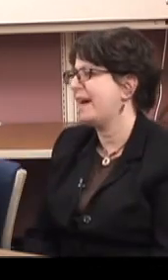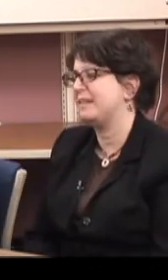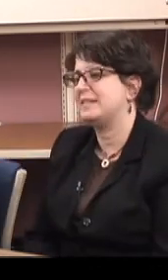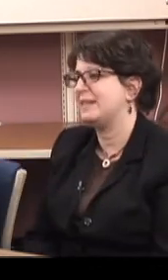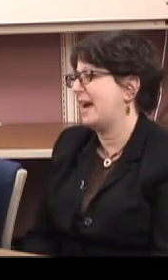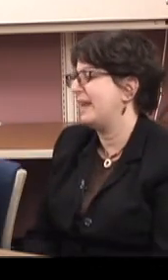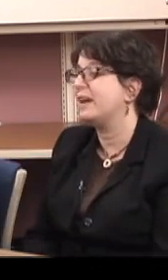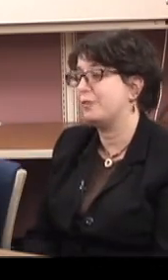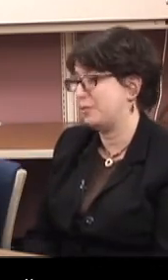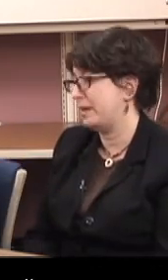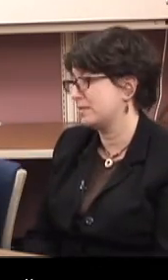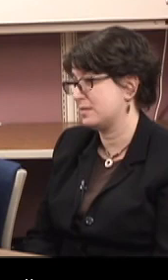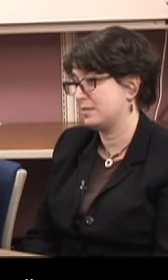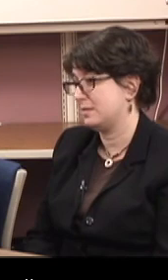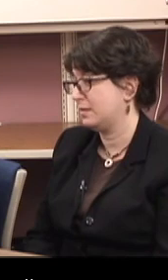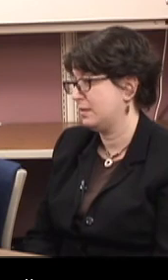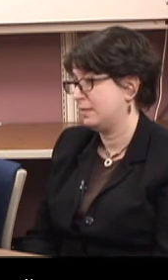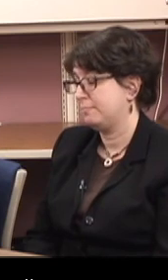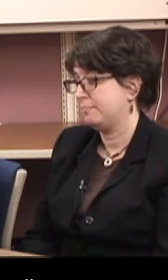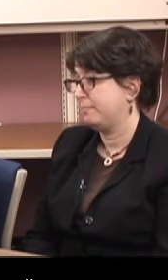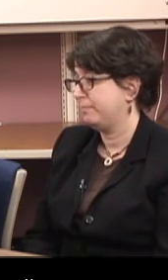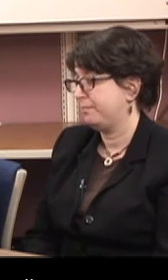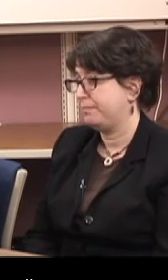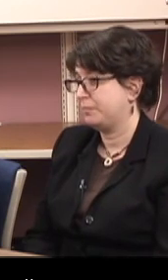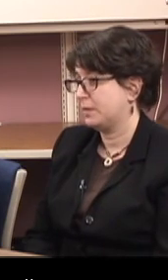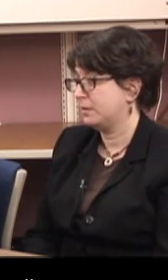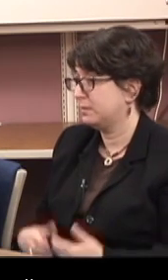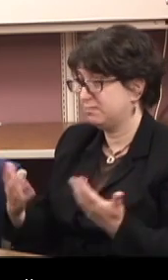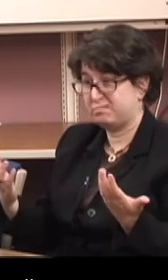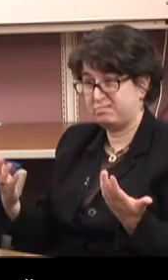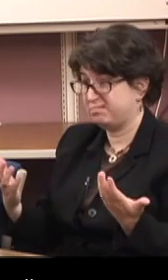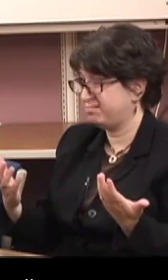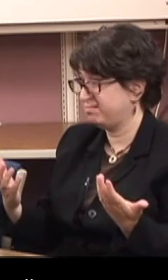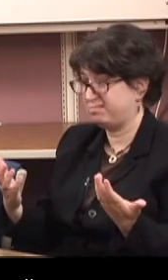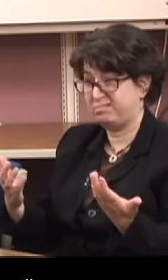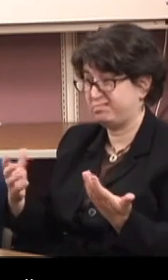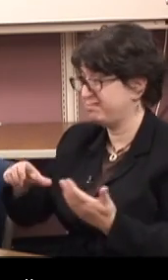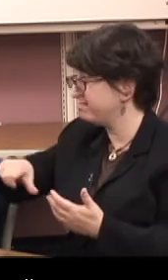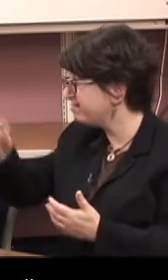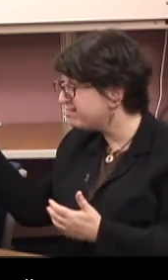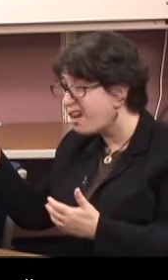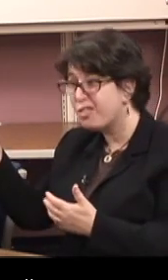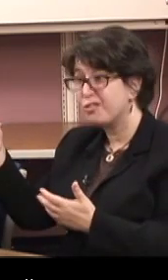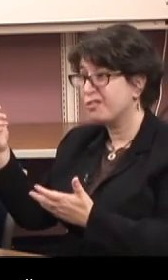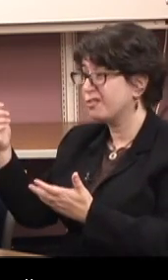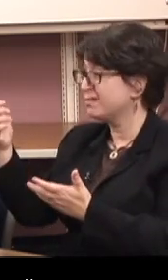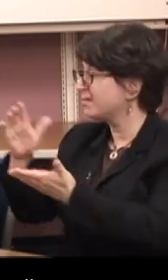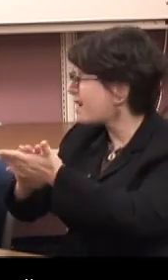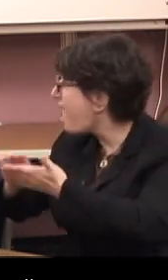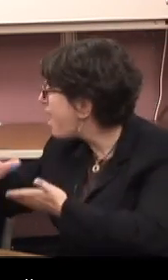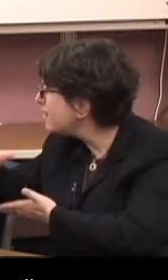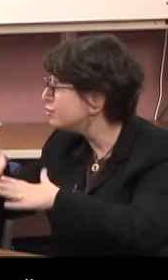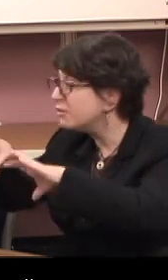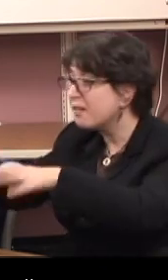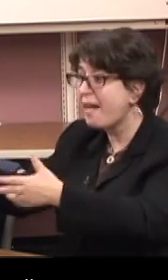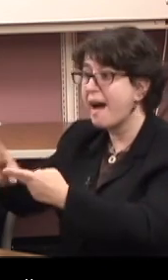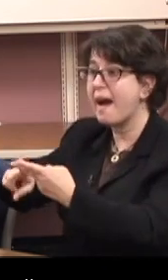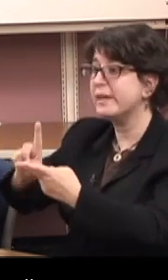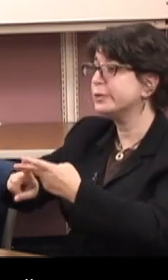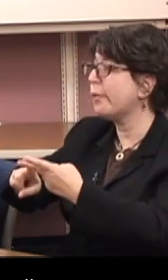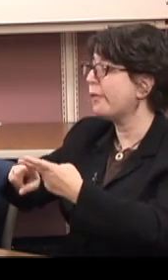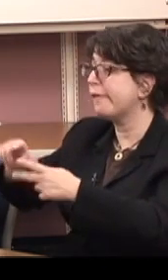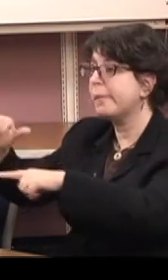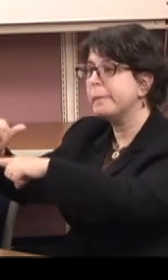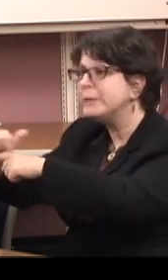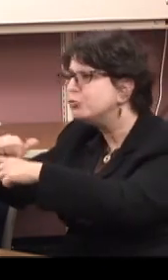I haven't had any other trainings. Okay. So no other courses, not a college class or a training program?